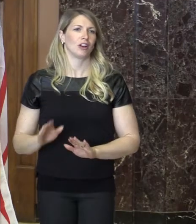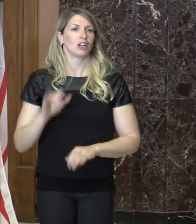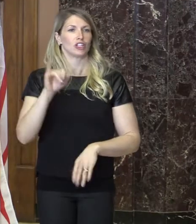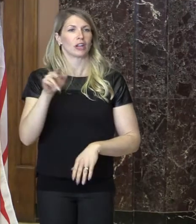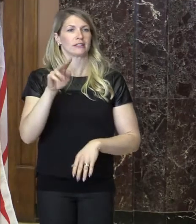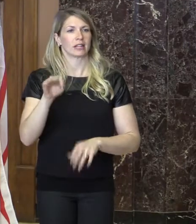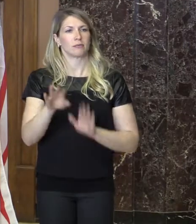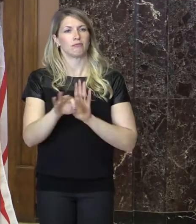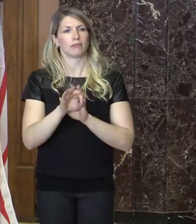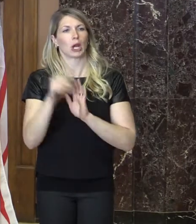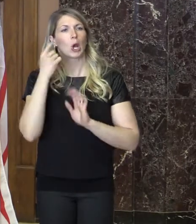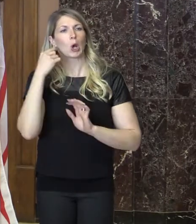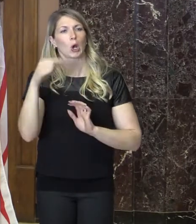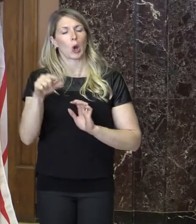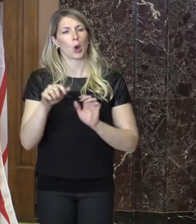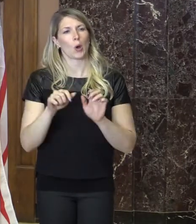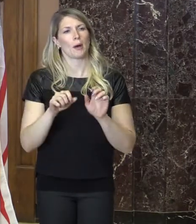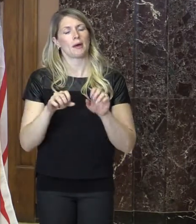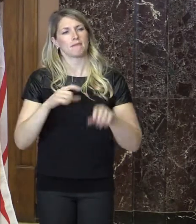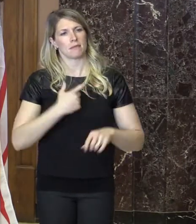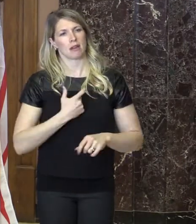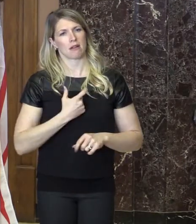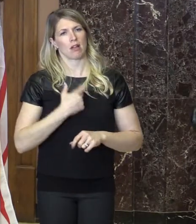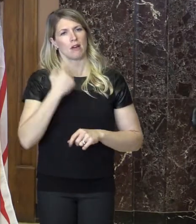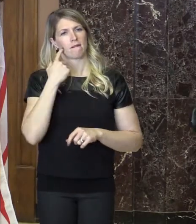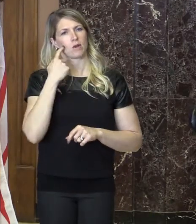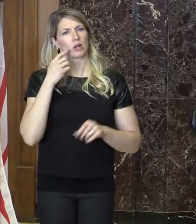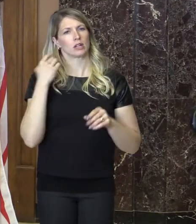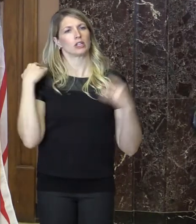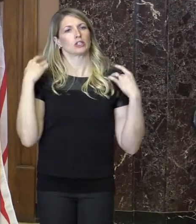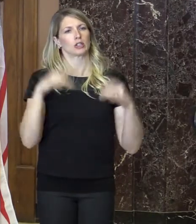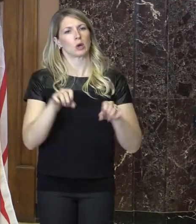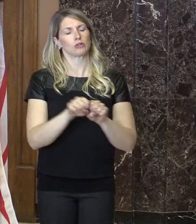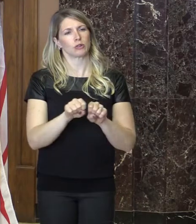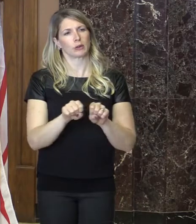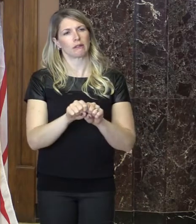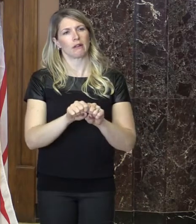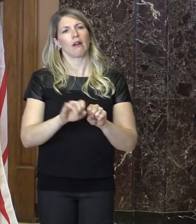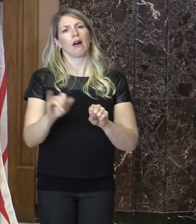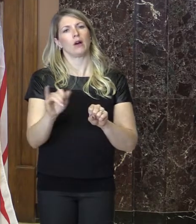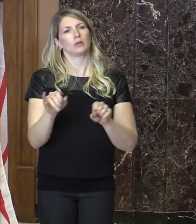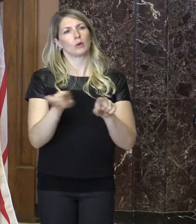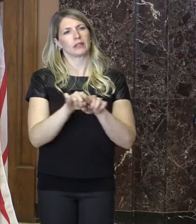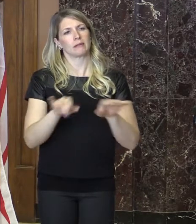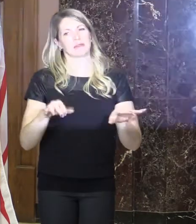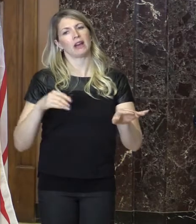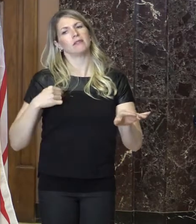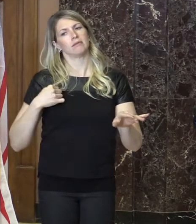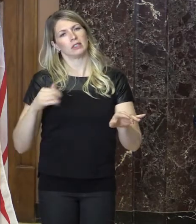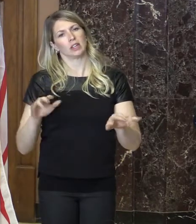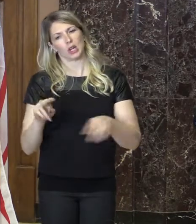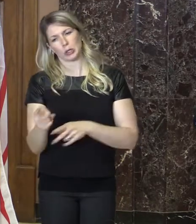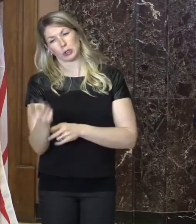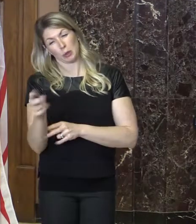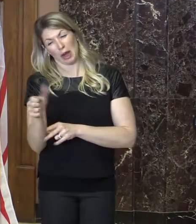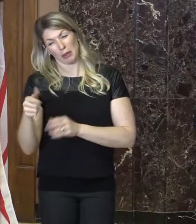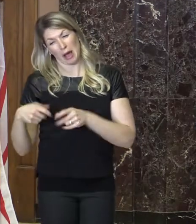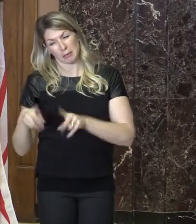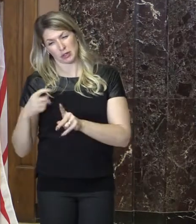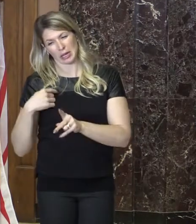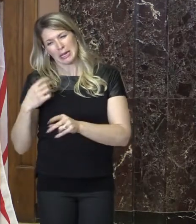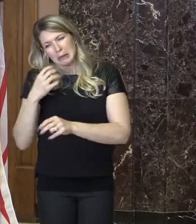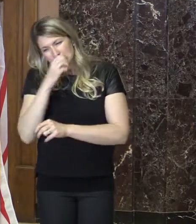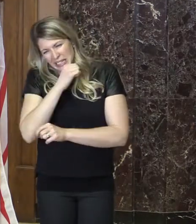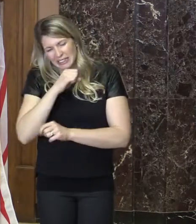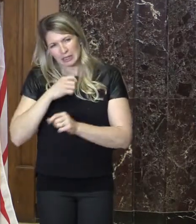medal in the 4x100m snowshoeing relay. Also, he narrowly missed making it to the podium on two other occasions, finishing